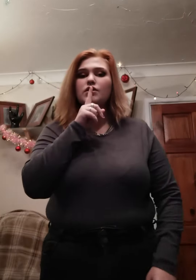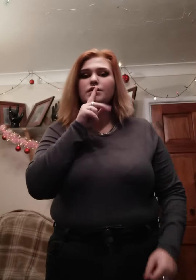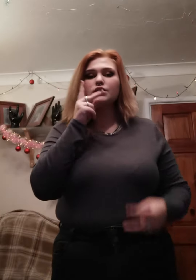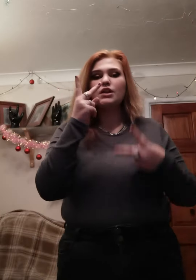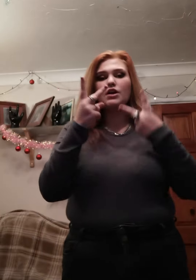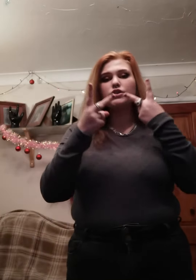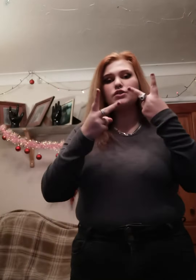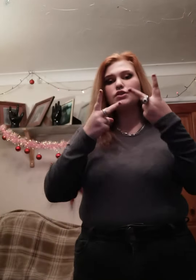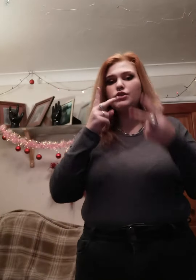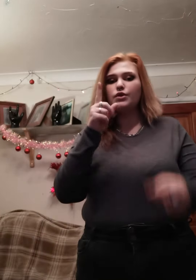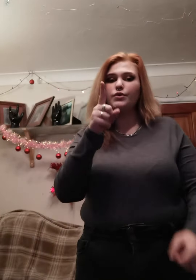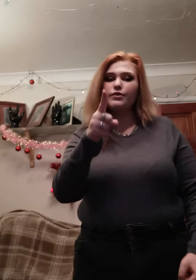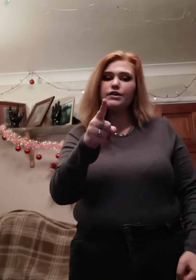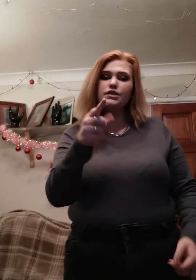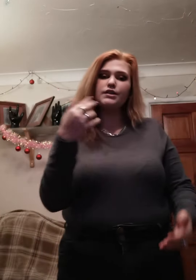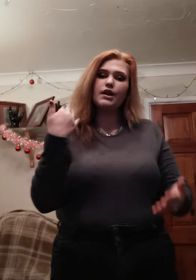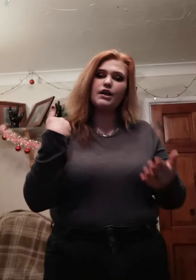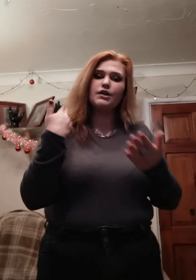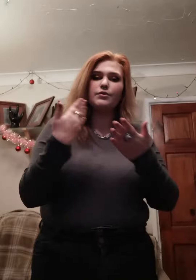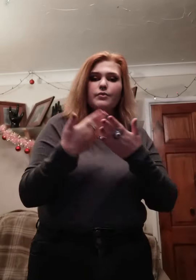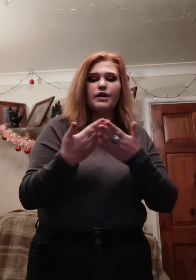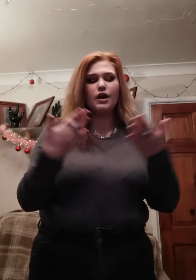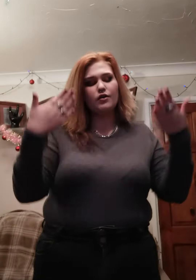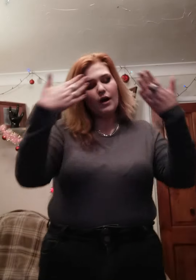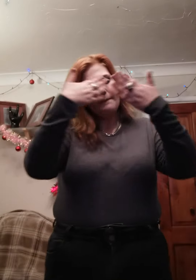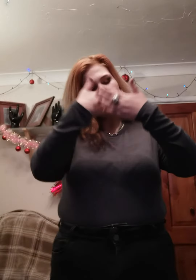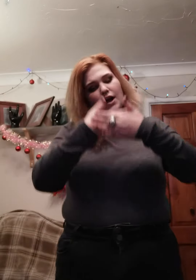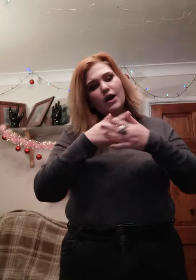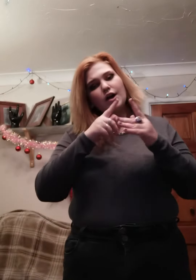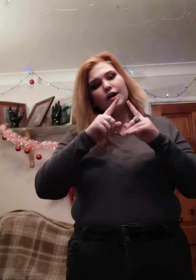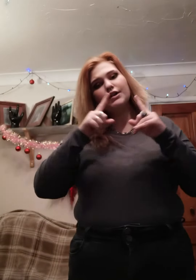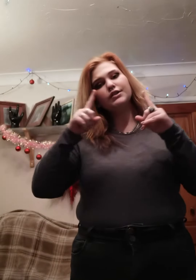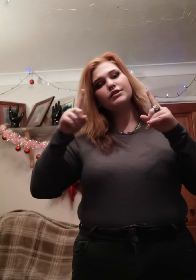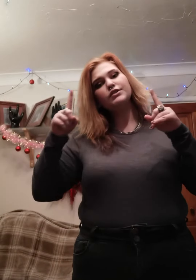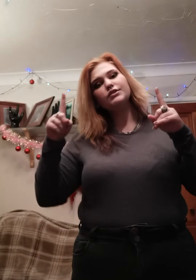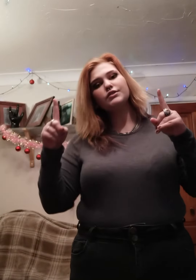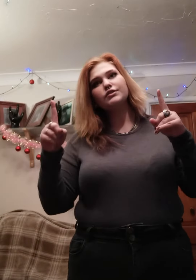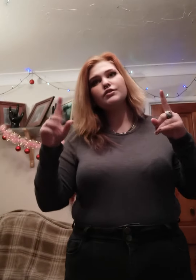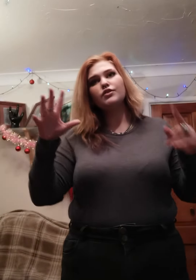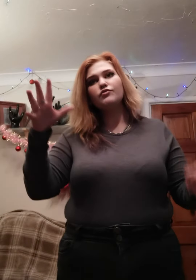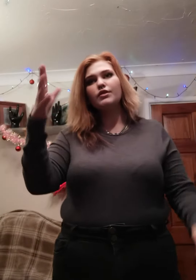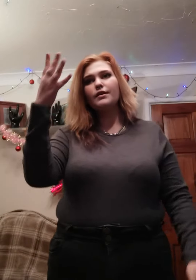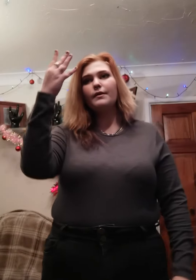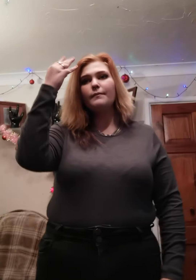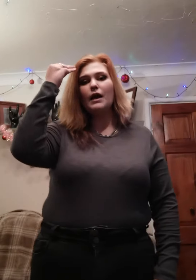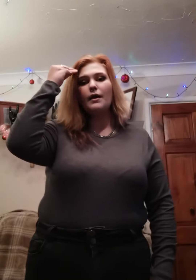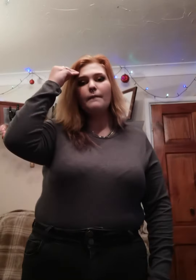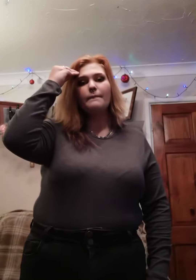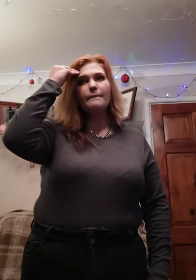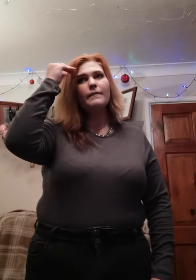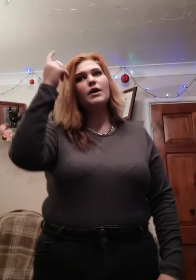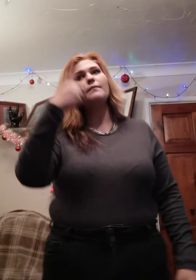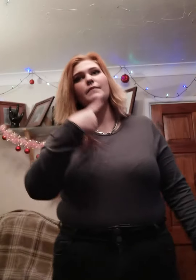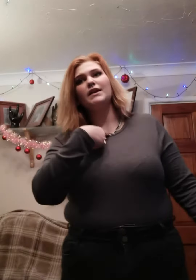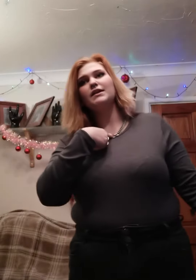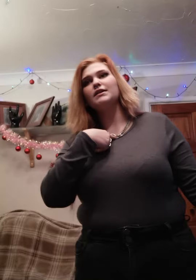secret song to you, each night we are apart. Remember me,